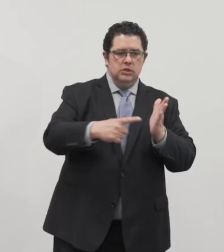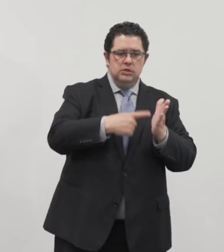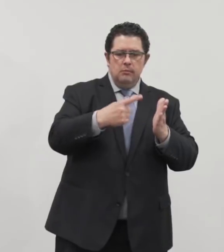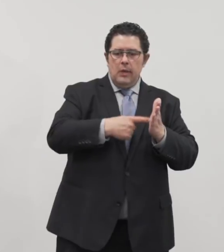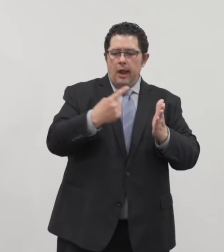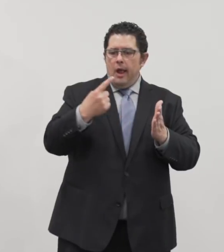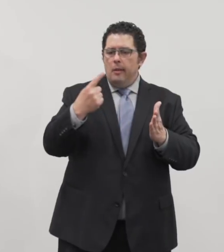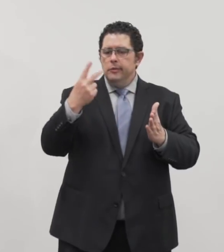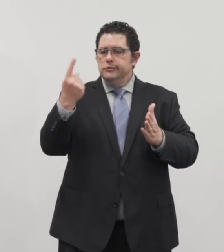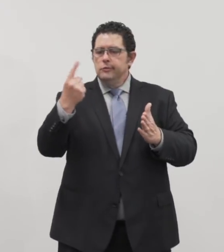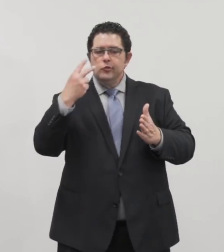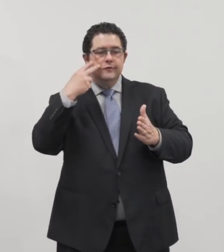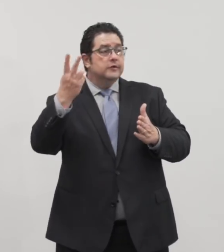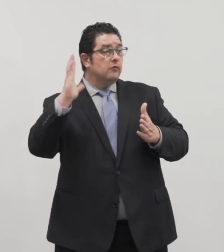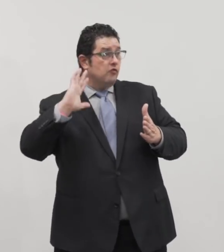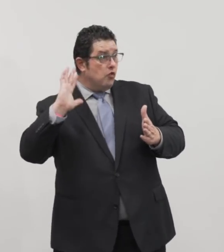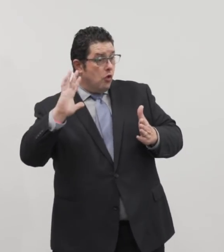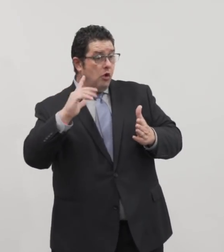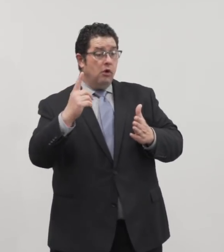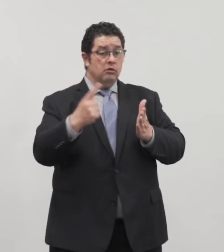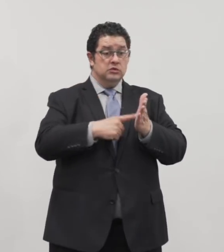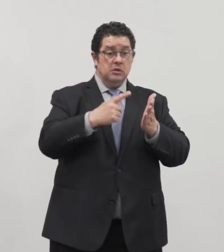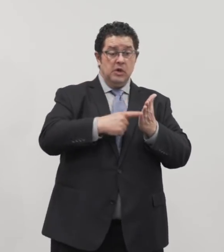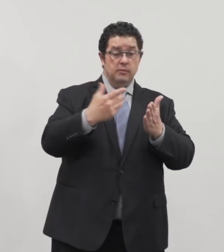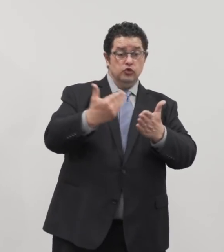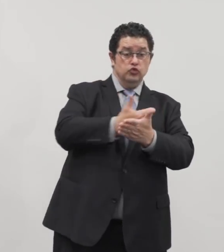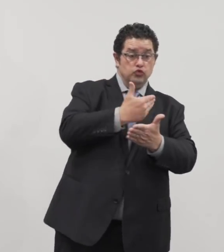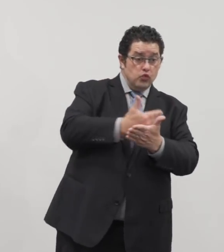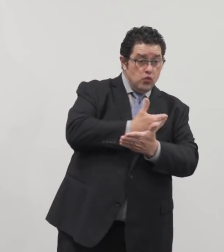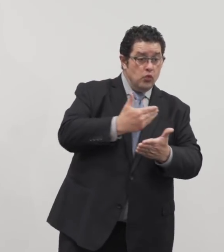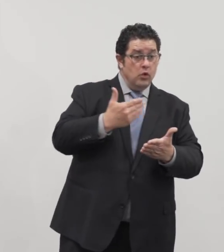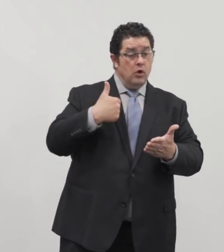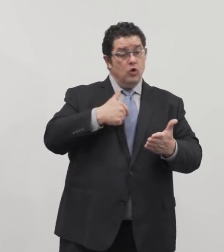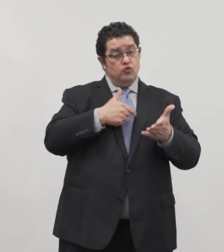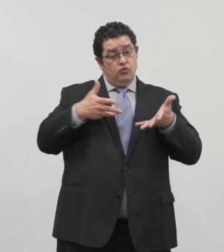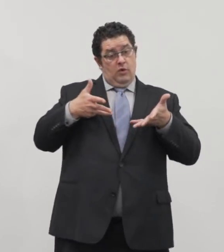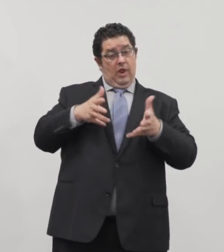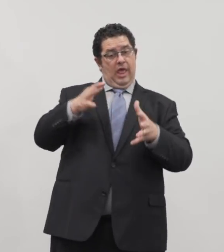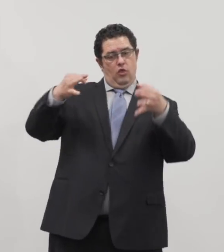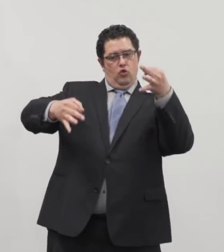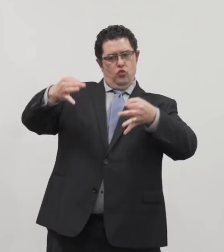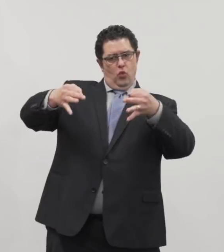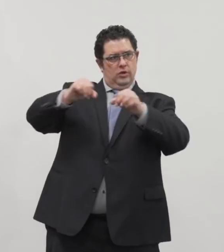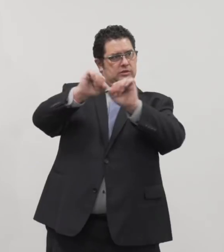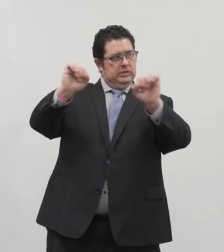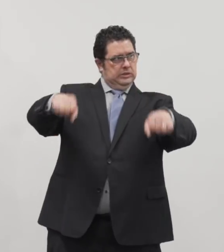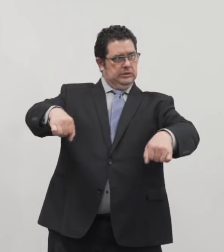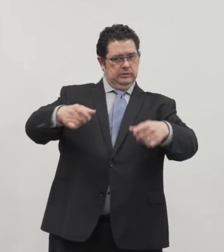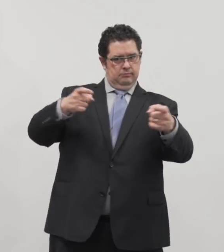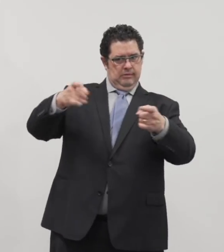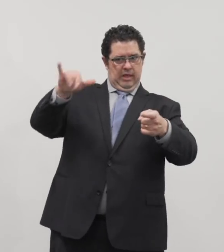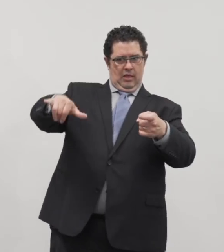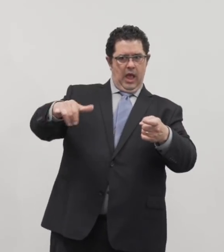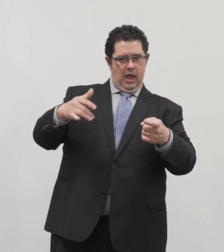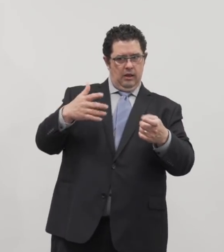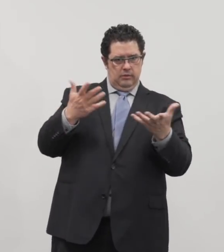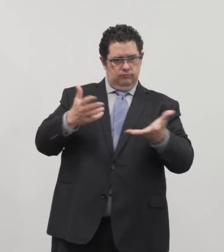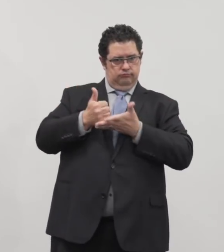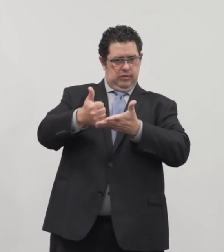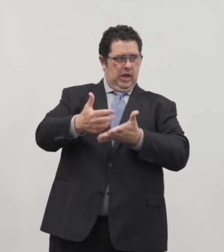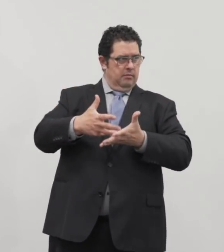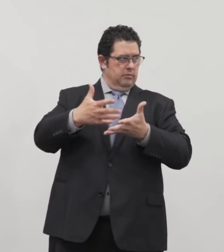we've seen before, and sometimes it's something new and creative, and we'll let the court system manage that, and we'll manage it the best we can. There's a lot of